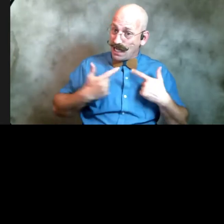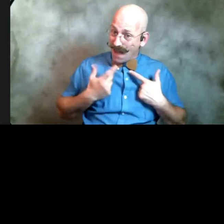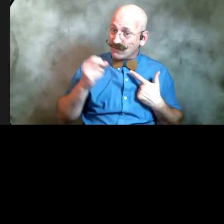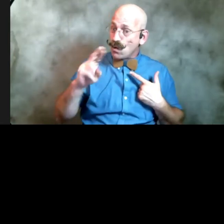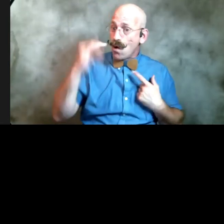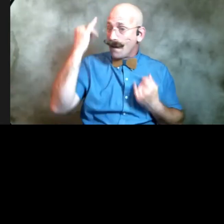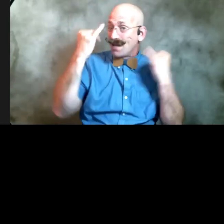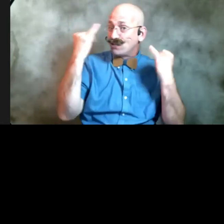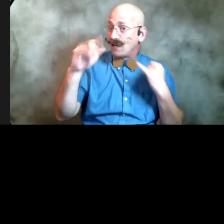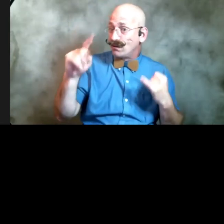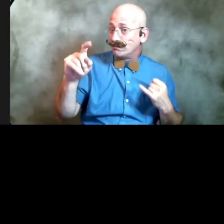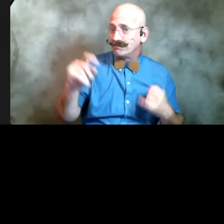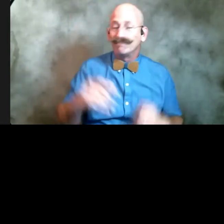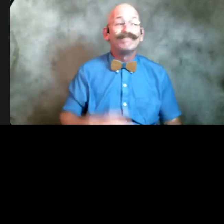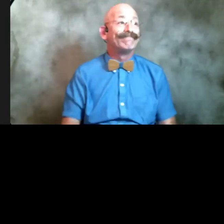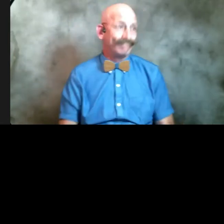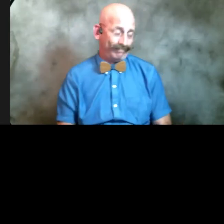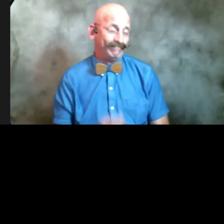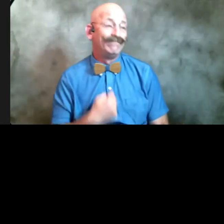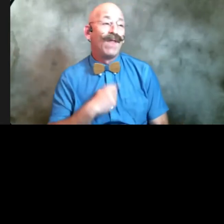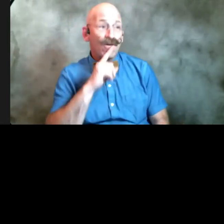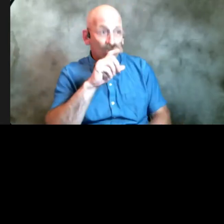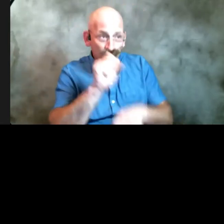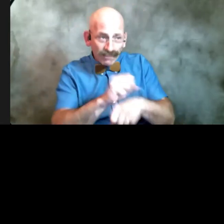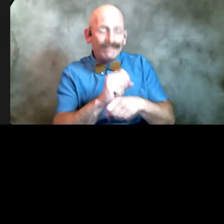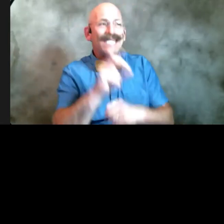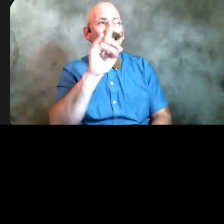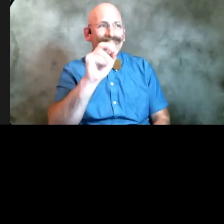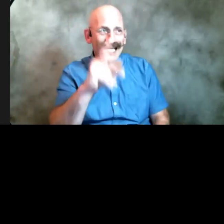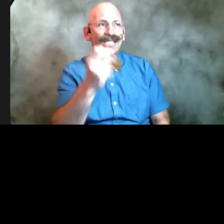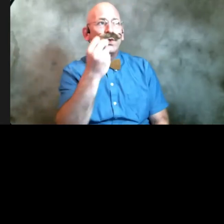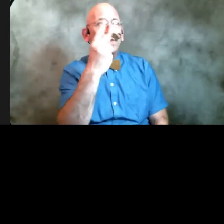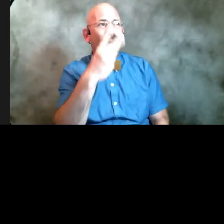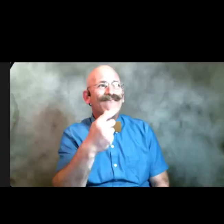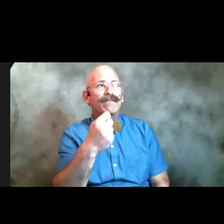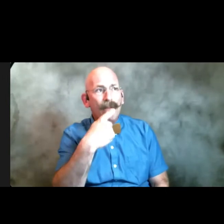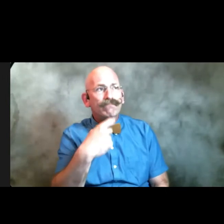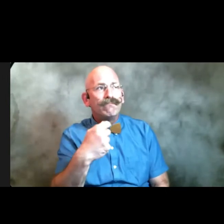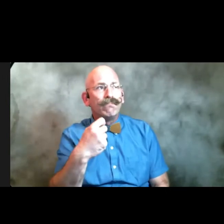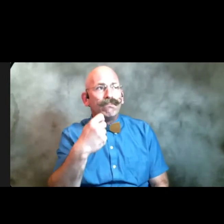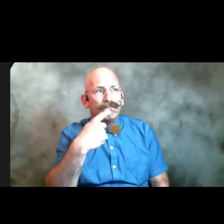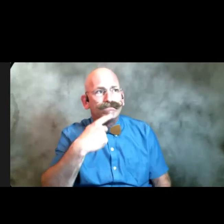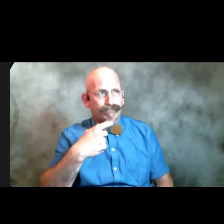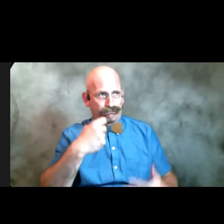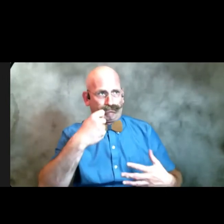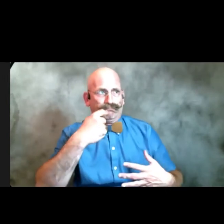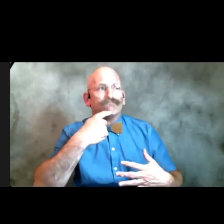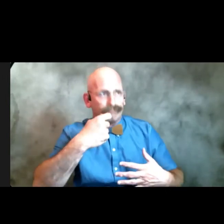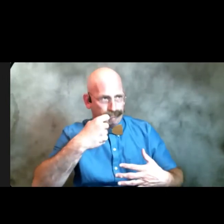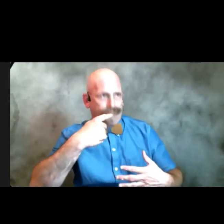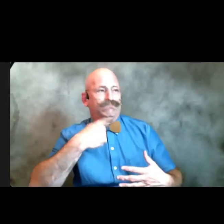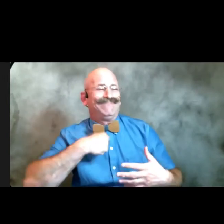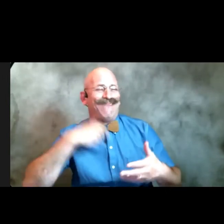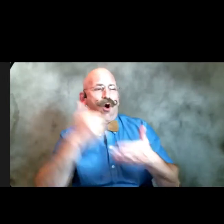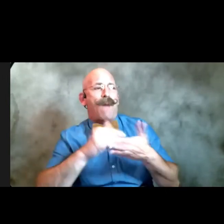imaginary i really did have to swallow those 12 grapes it almost killed me okay give us a